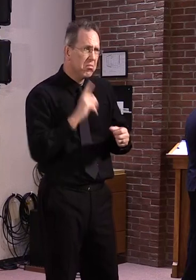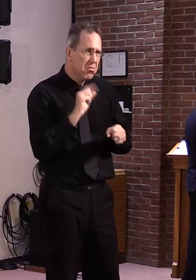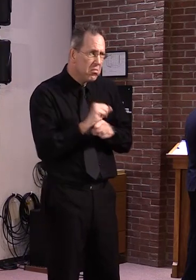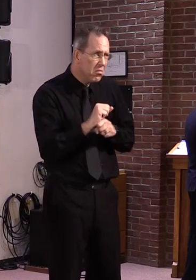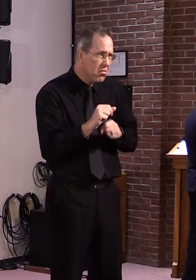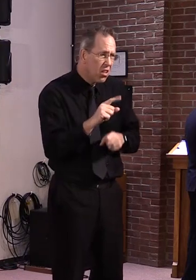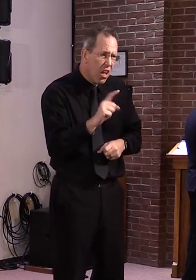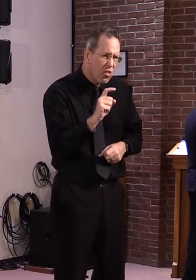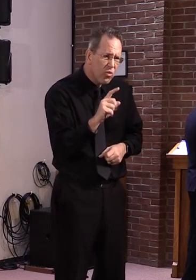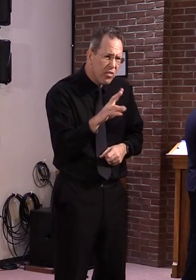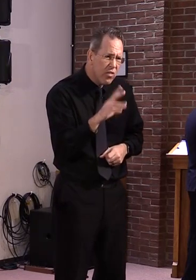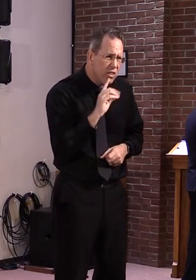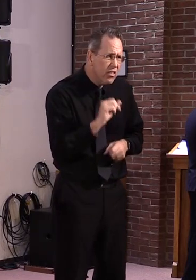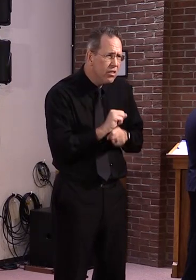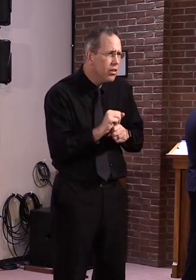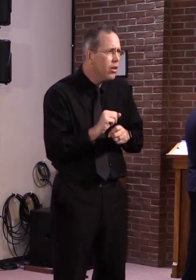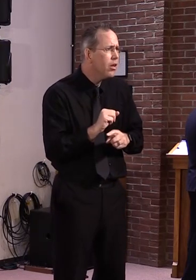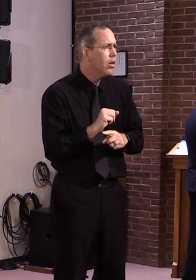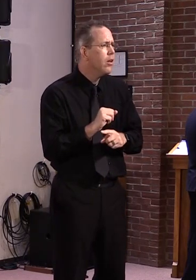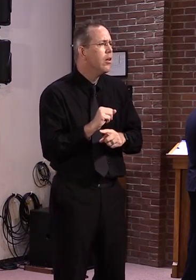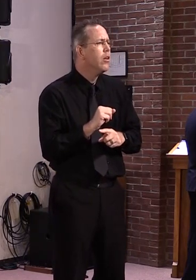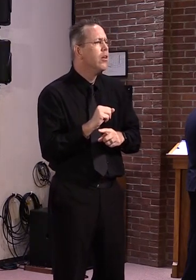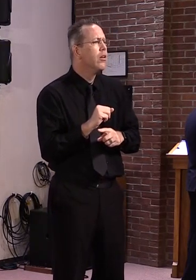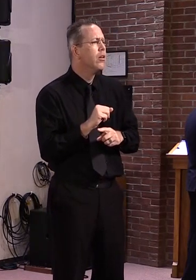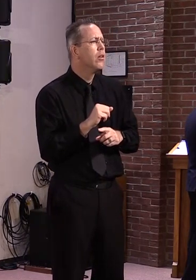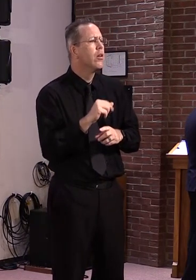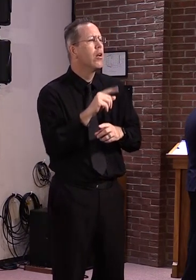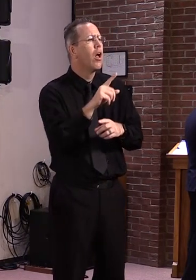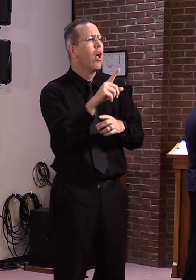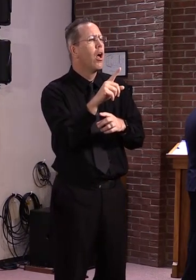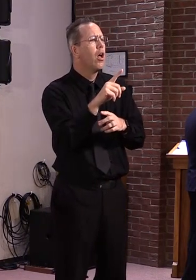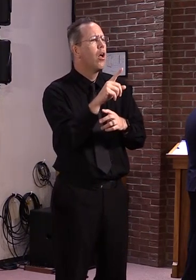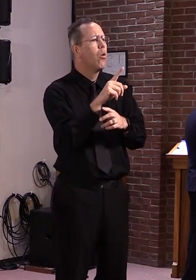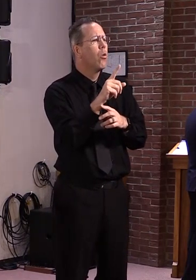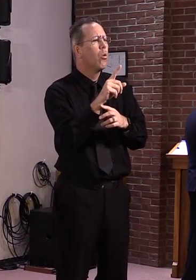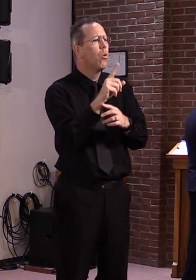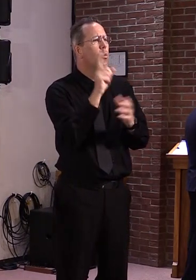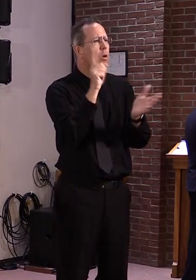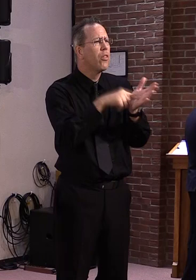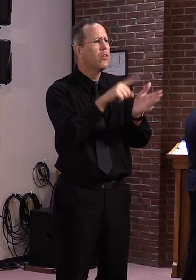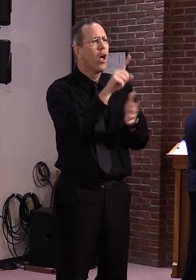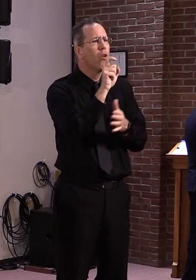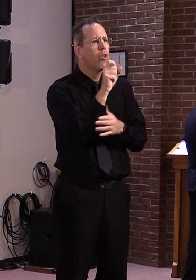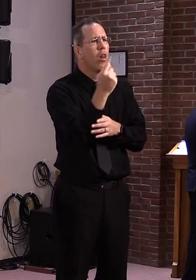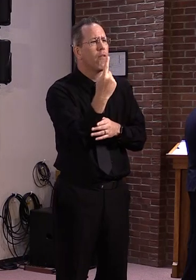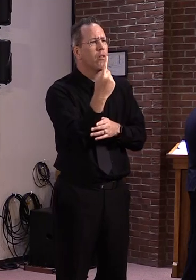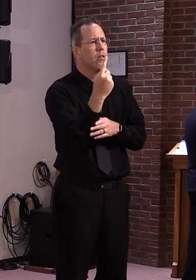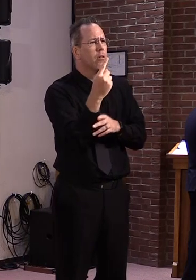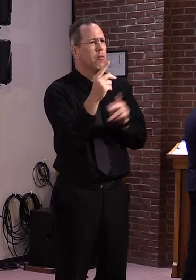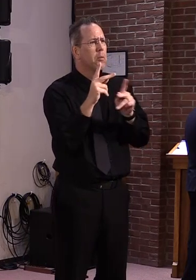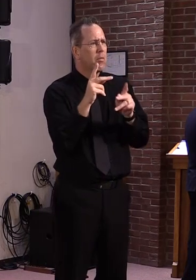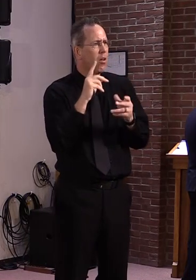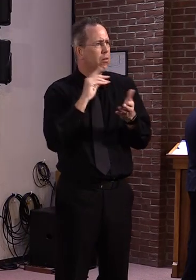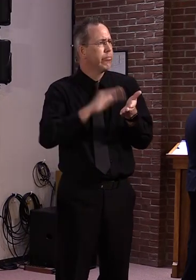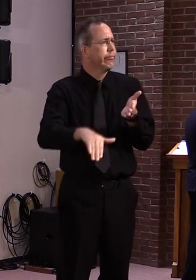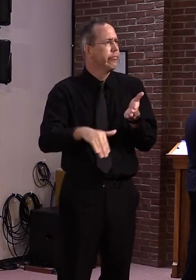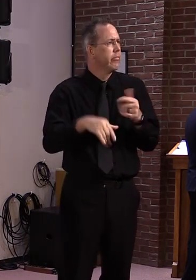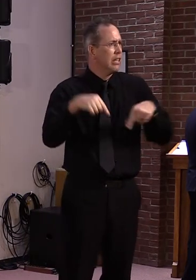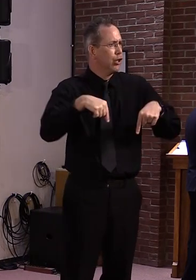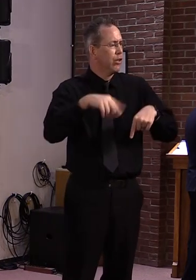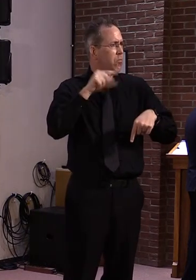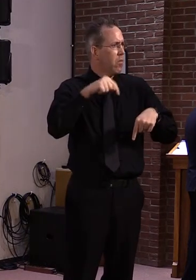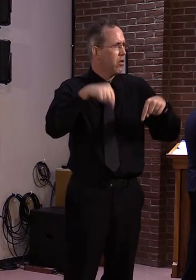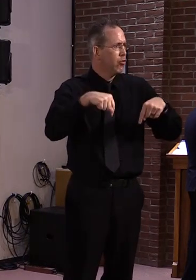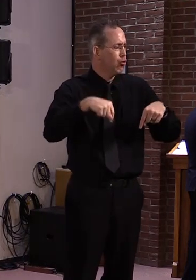One one one one one one thousand one hundred and eleven of furloughed employees. Yeah, that's right in Vermont